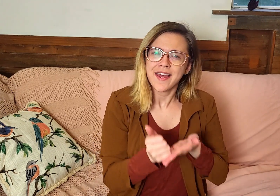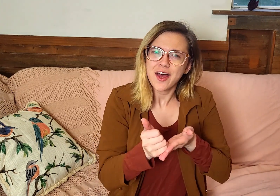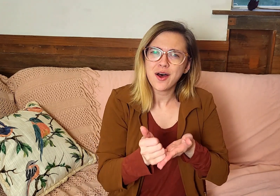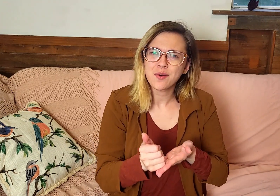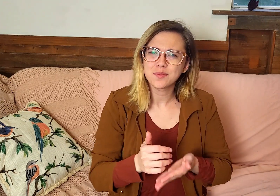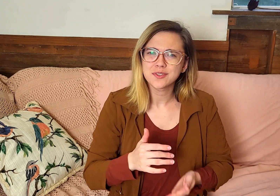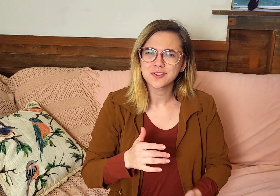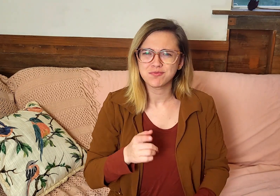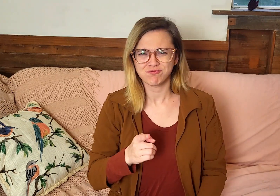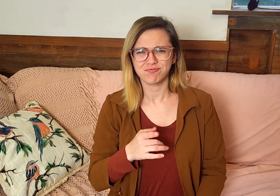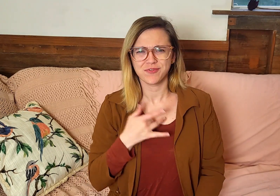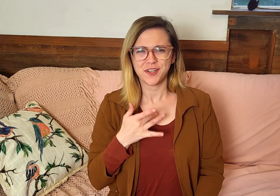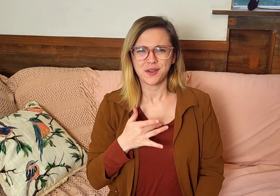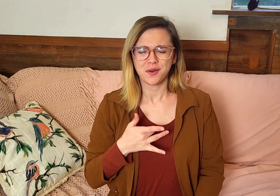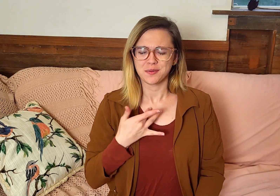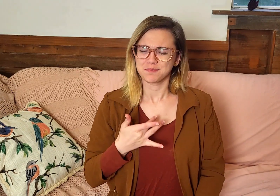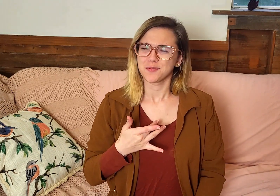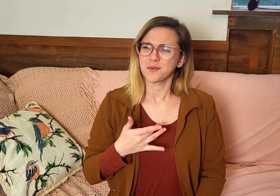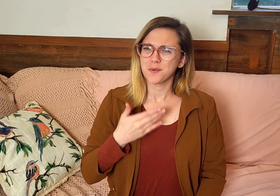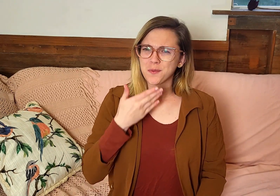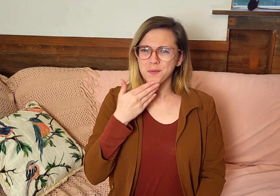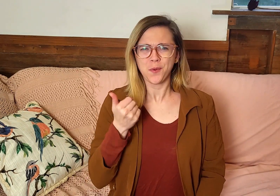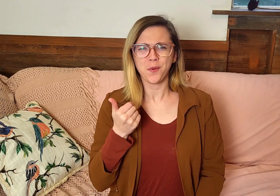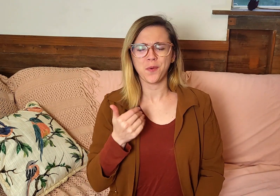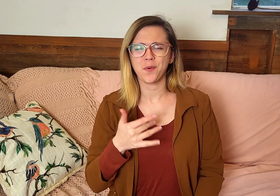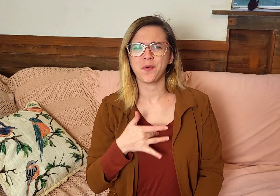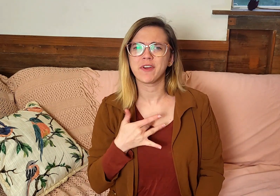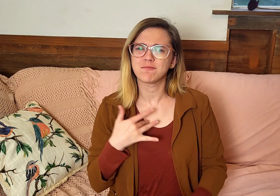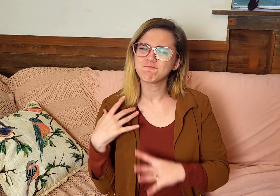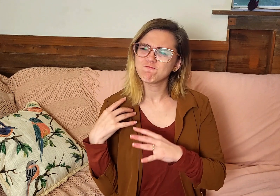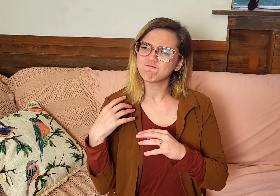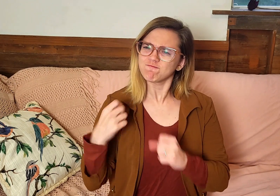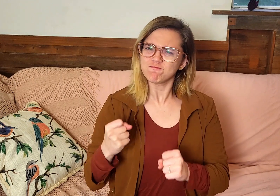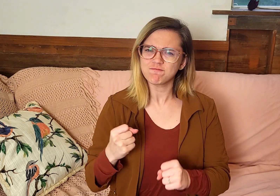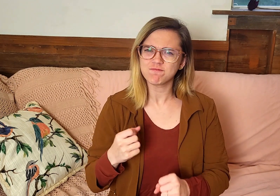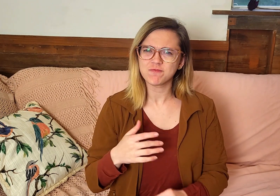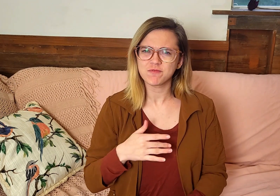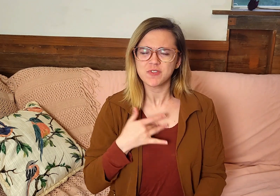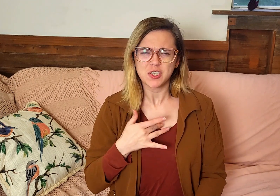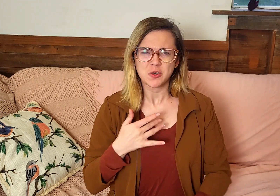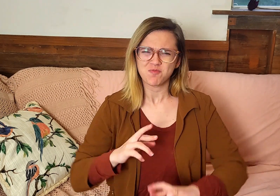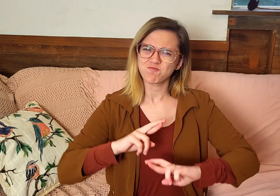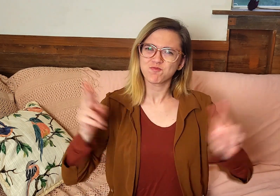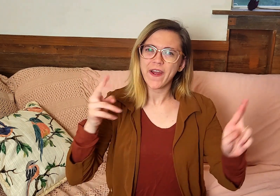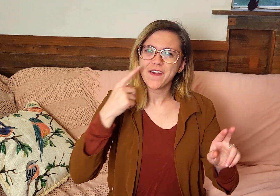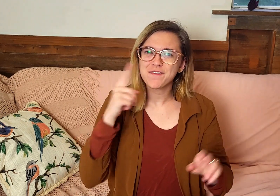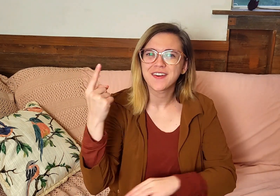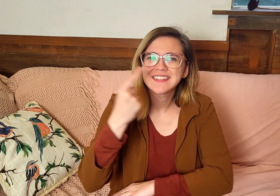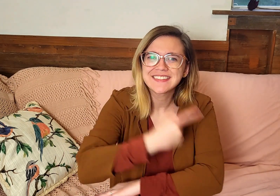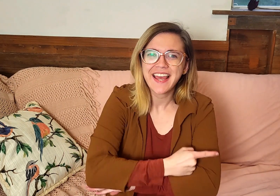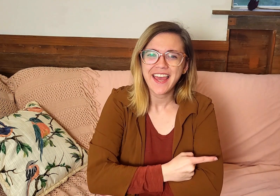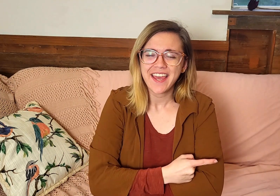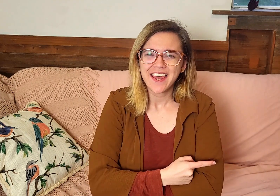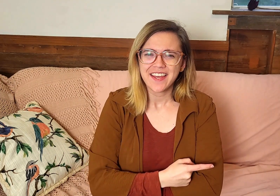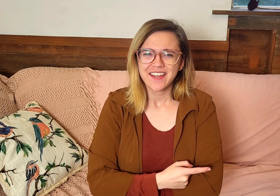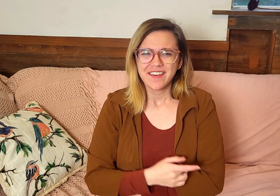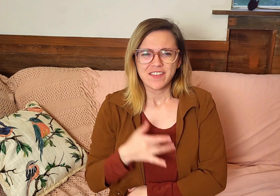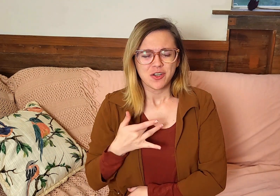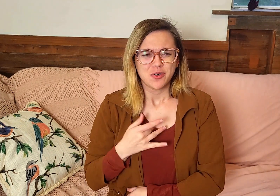help you actually feel better, feel more empowered, ready for your day, feel